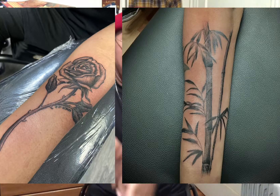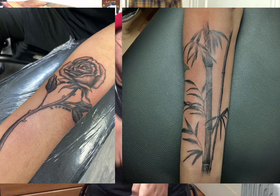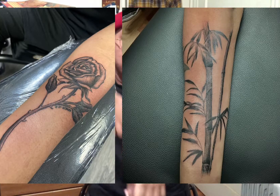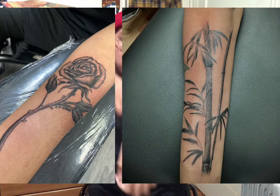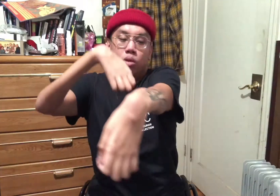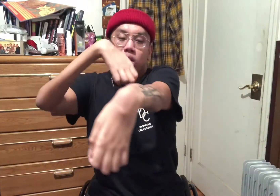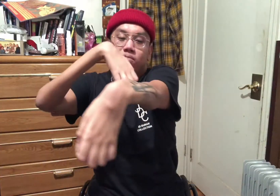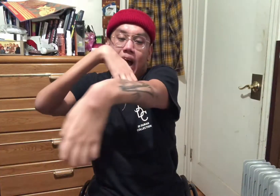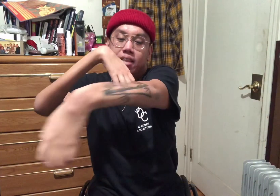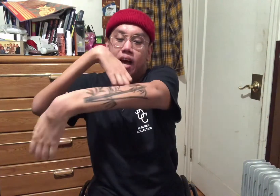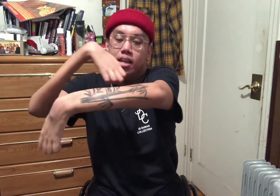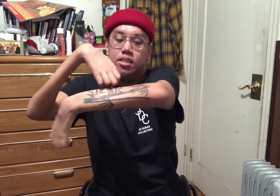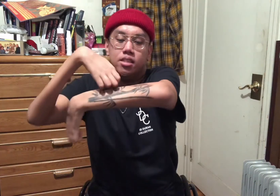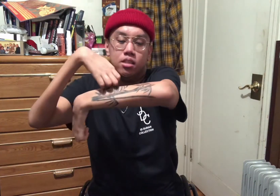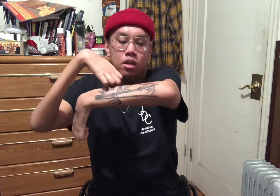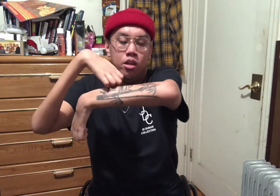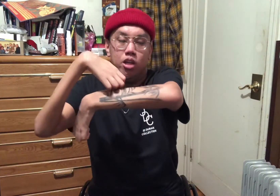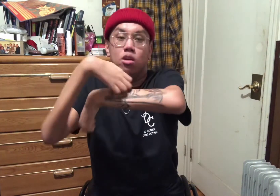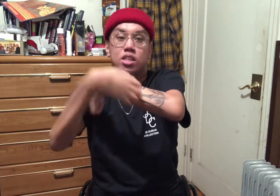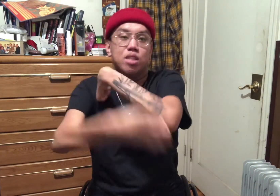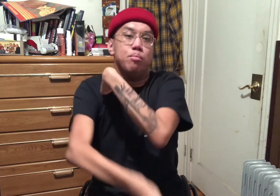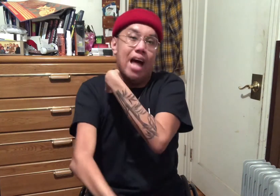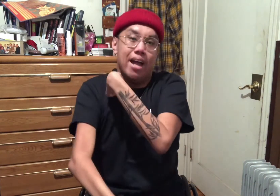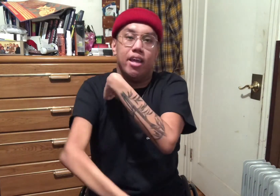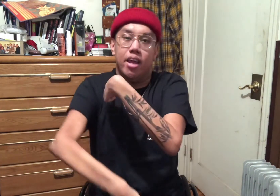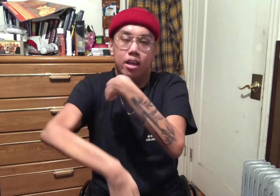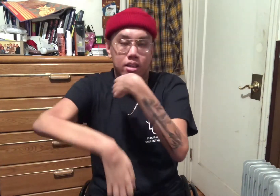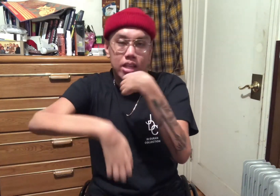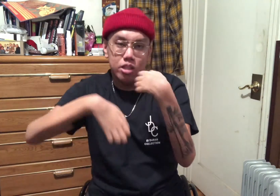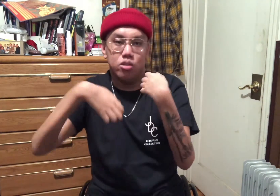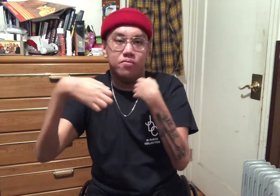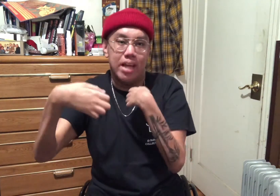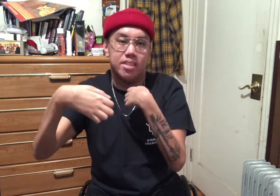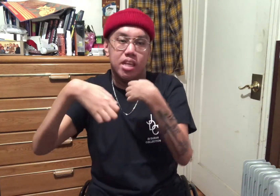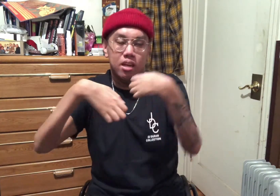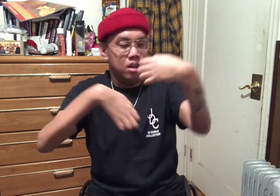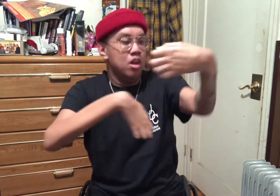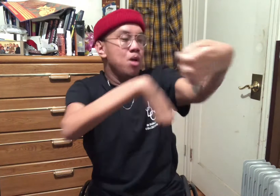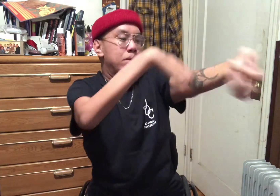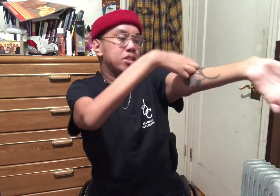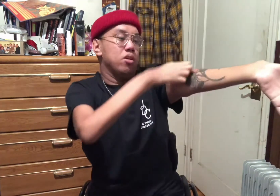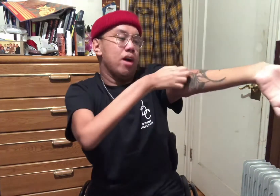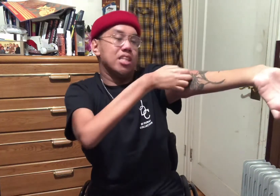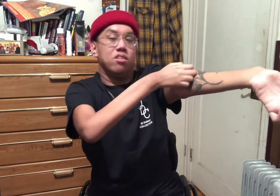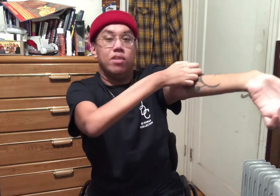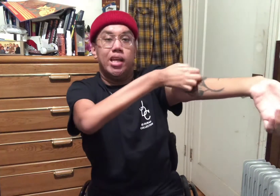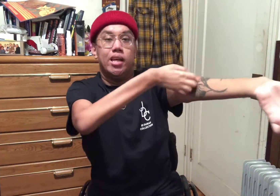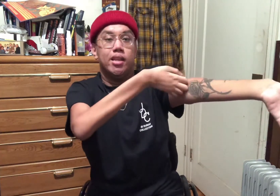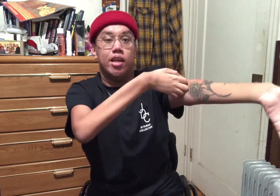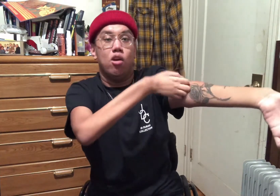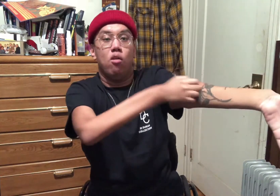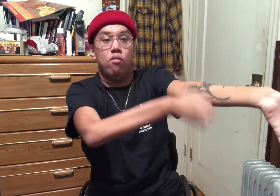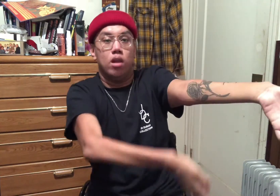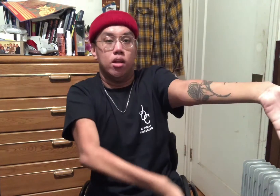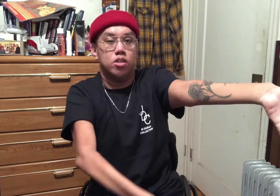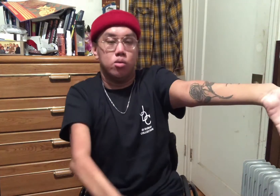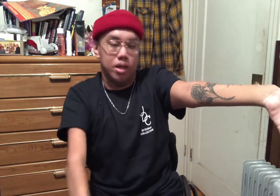with the fact that it's, you know, just a black ink. Nothing too fancy, but still has a really clean overall look to it.